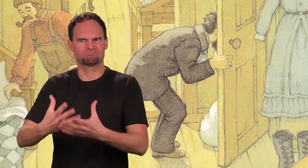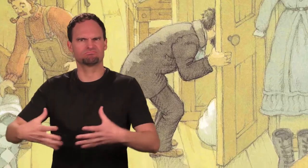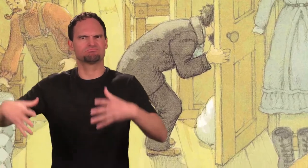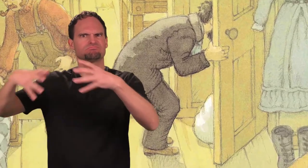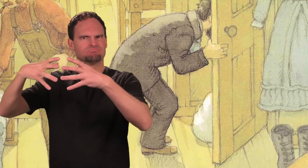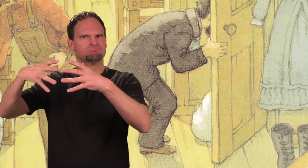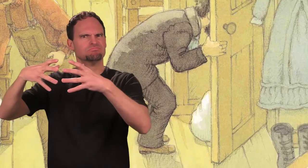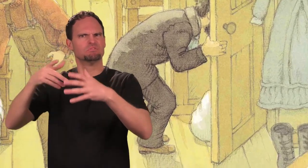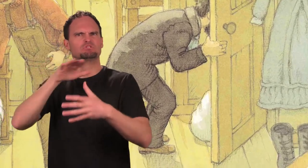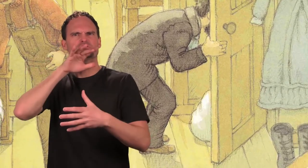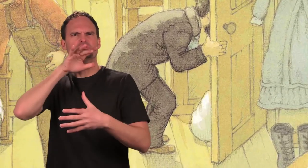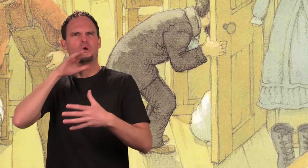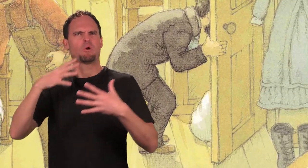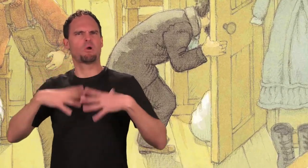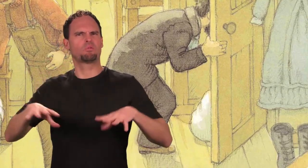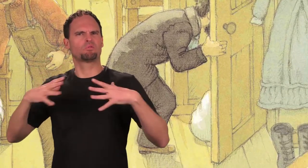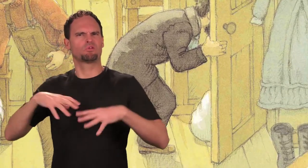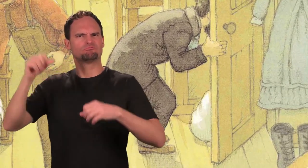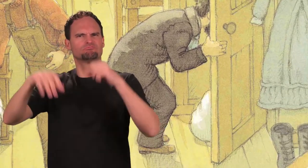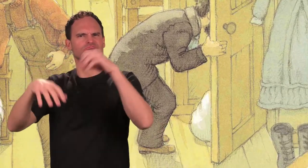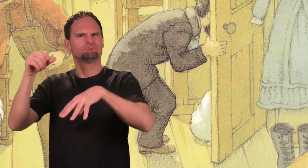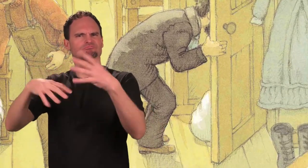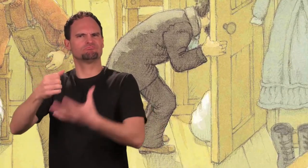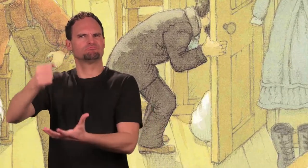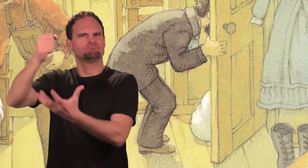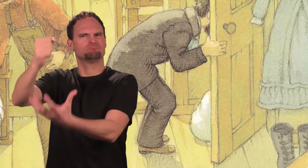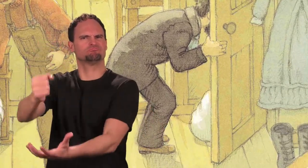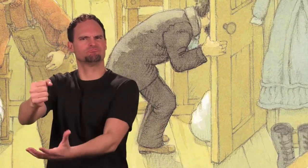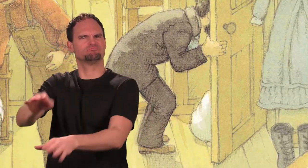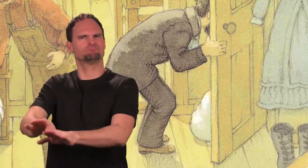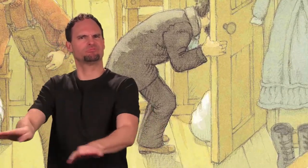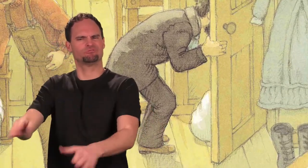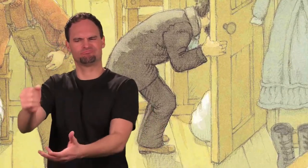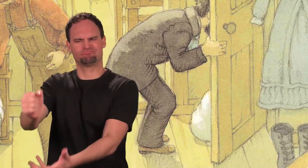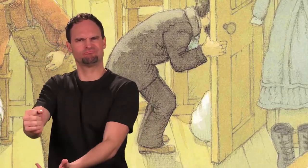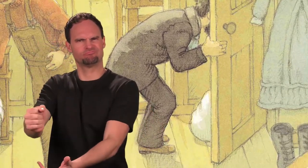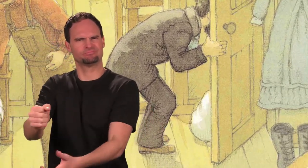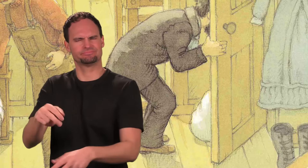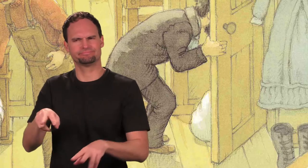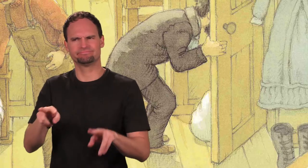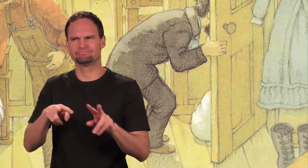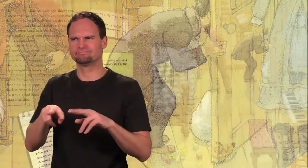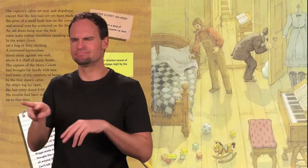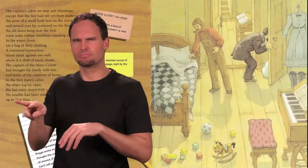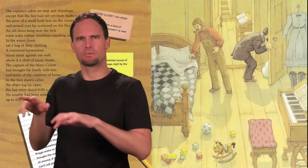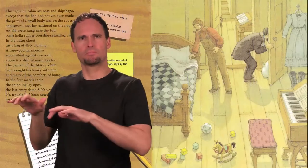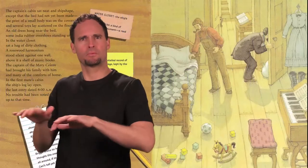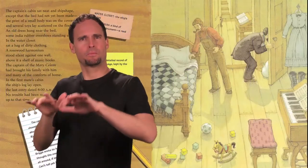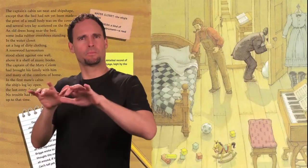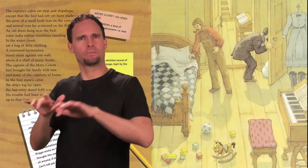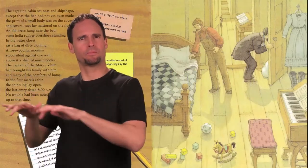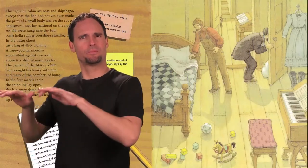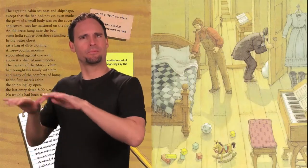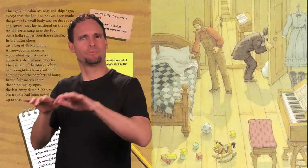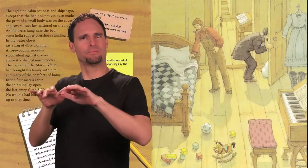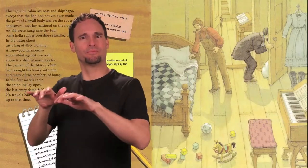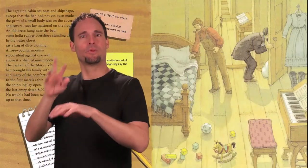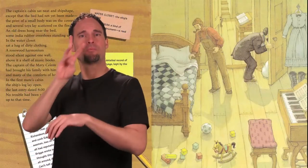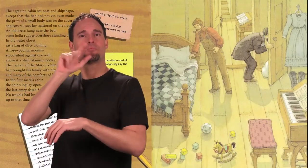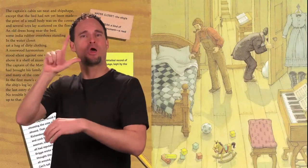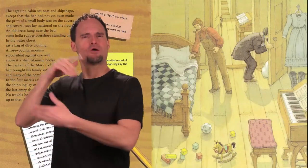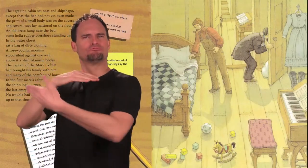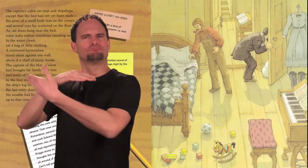In the water closet sat a bag of dirty clothing, a rosewood harmonium stood silent against one wall,